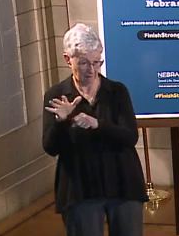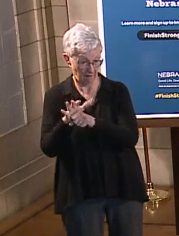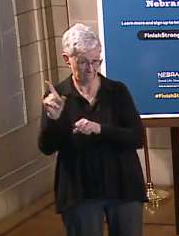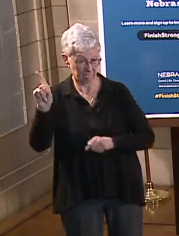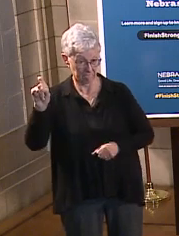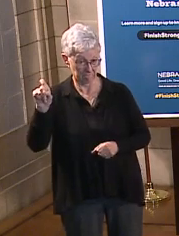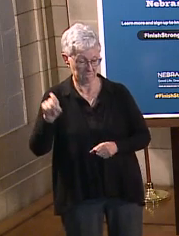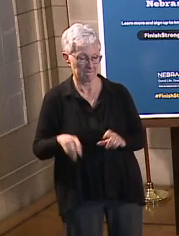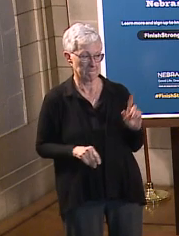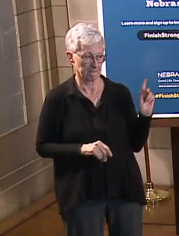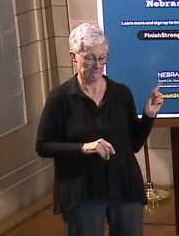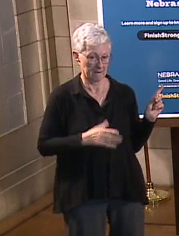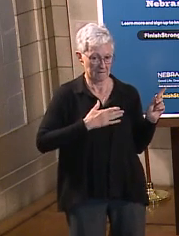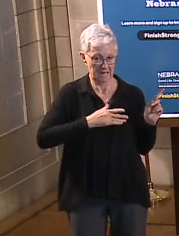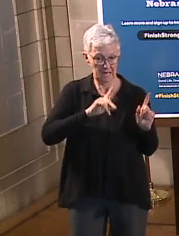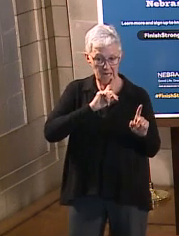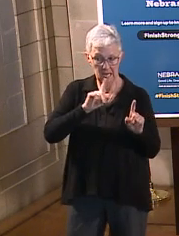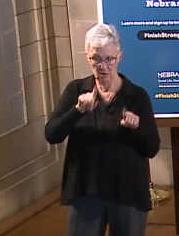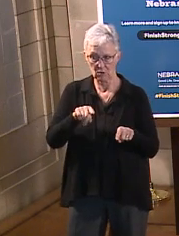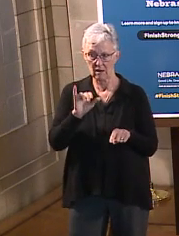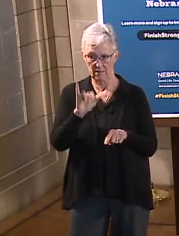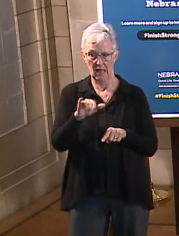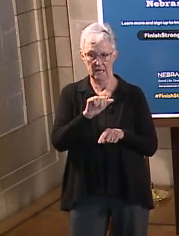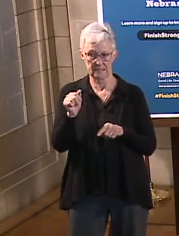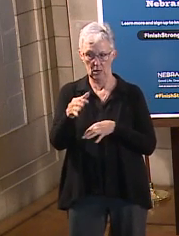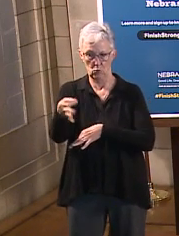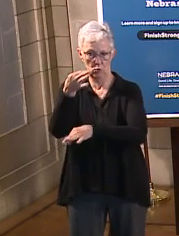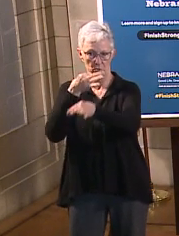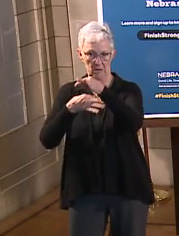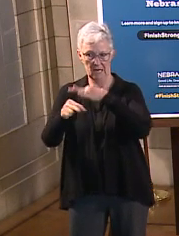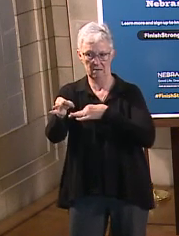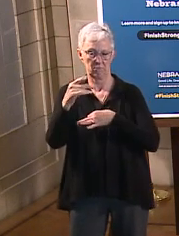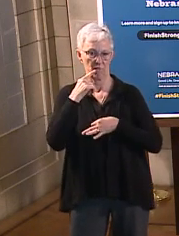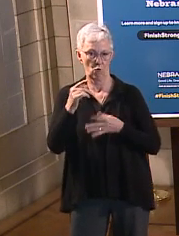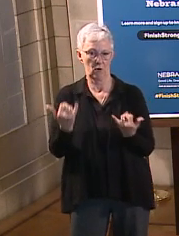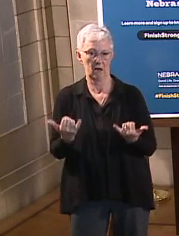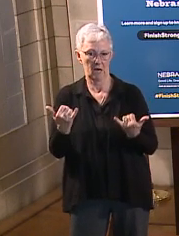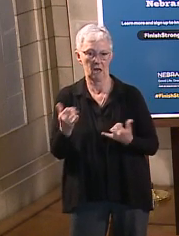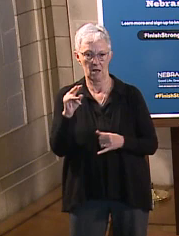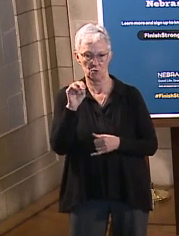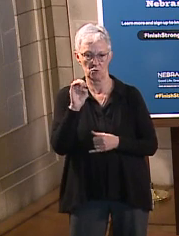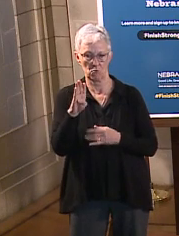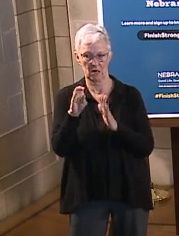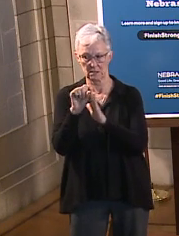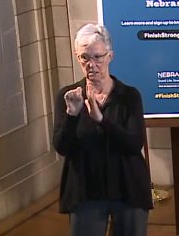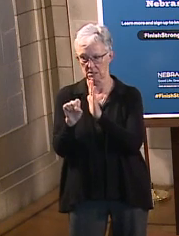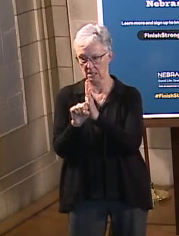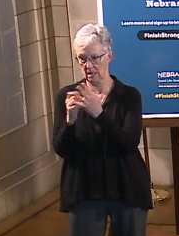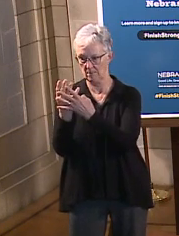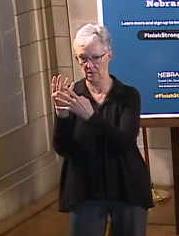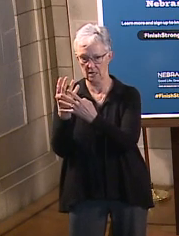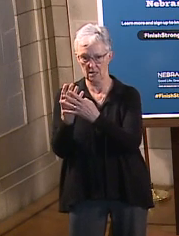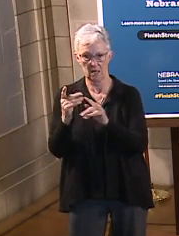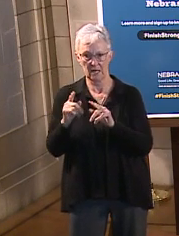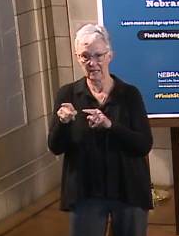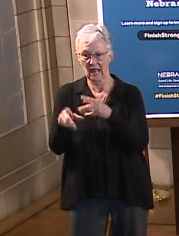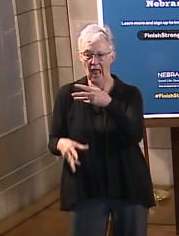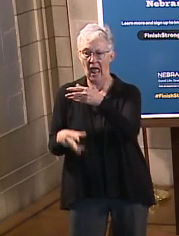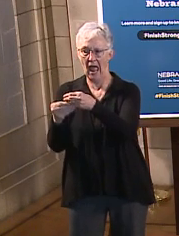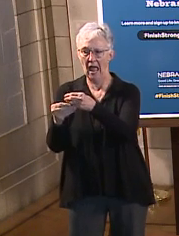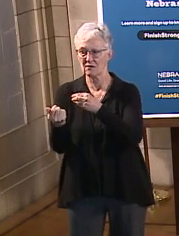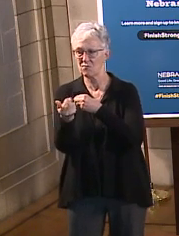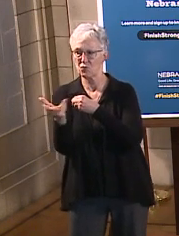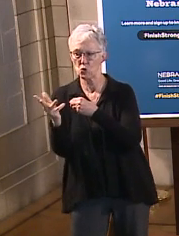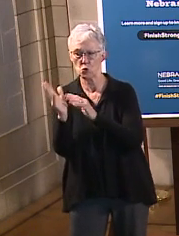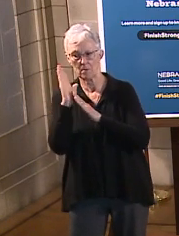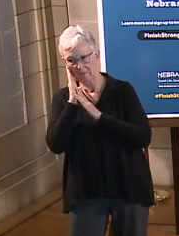Nebraska State Penitentiary. It does add on a couple hundred beds, but it's not about, the proposal we made is not about expanding